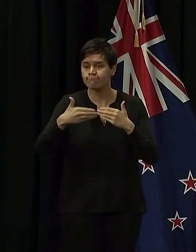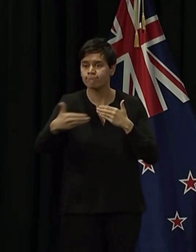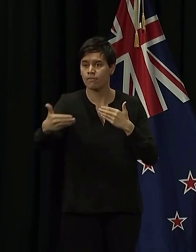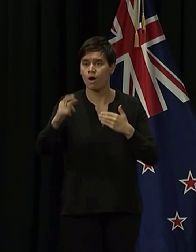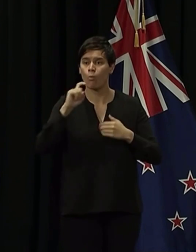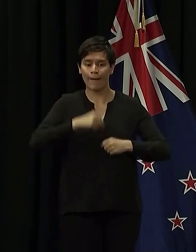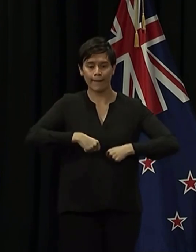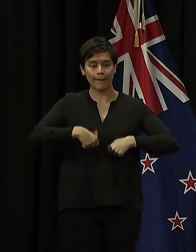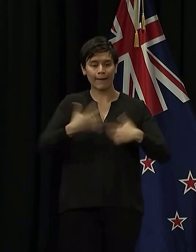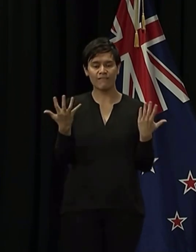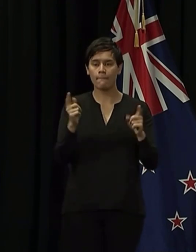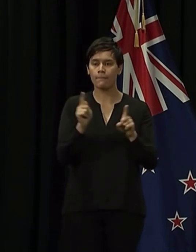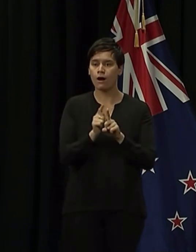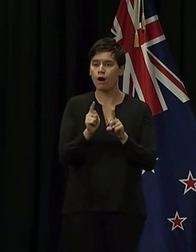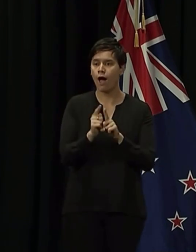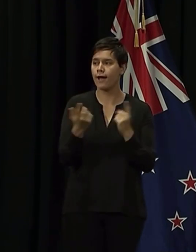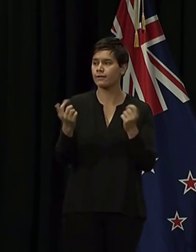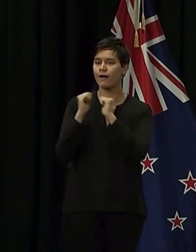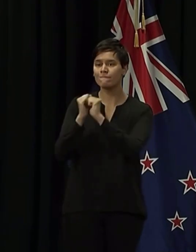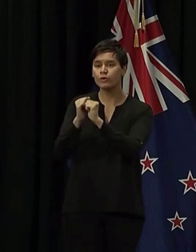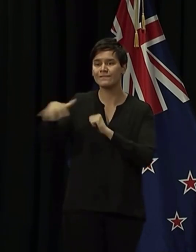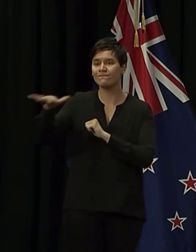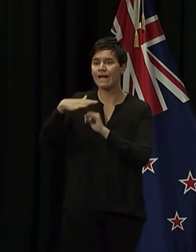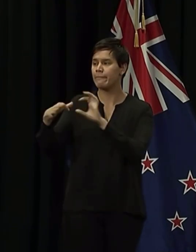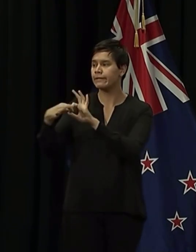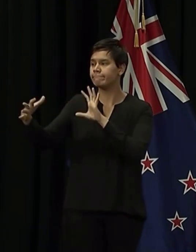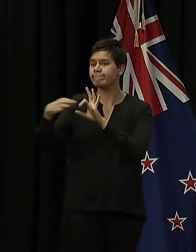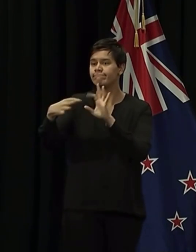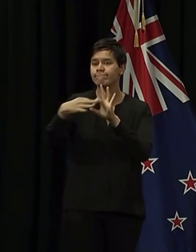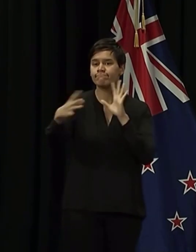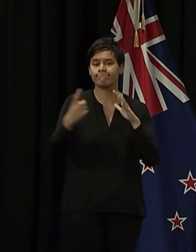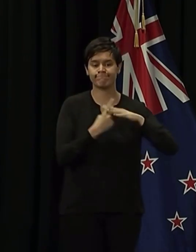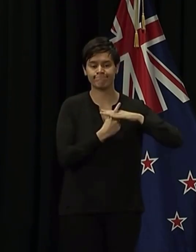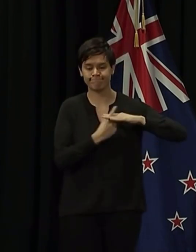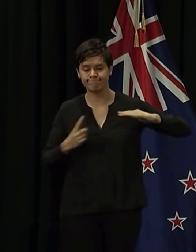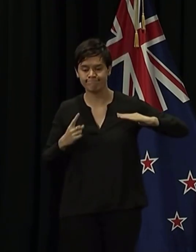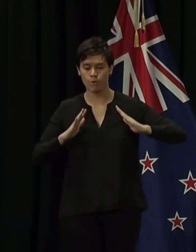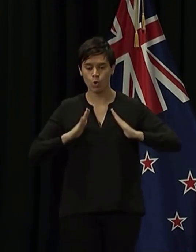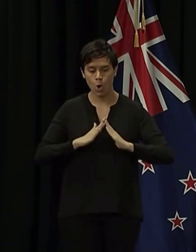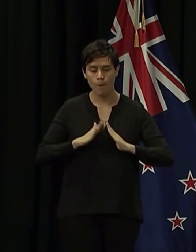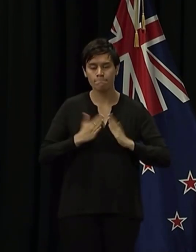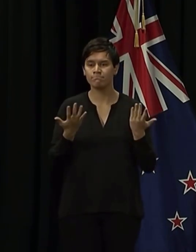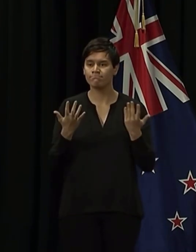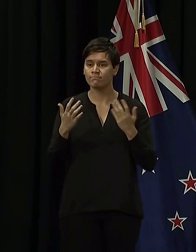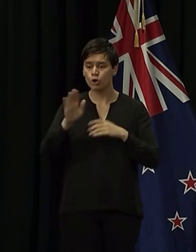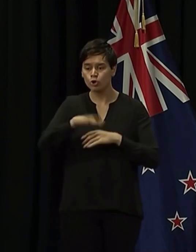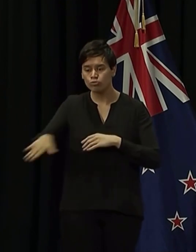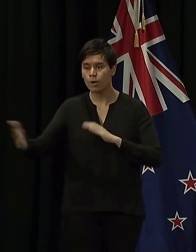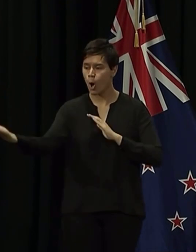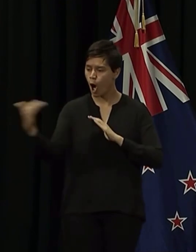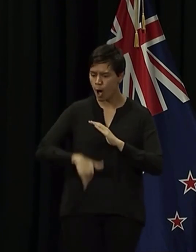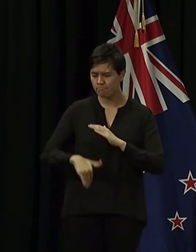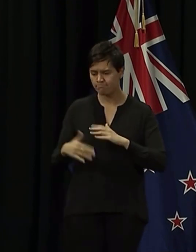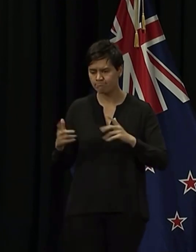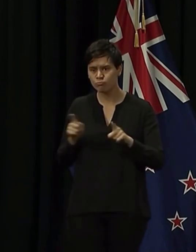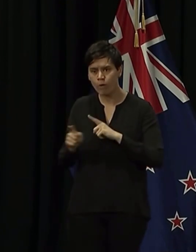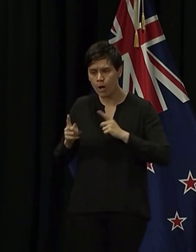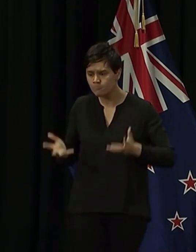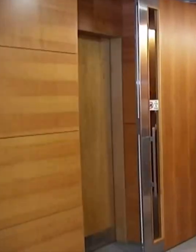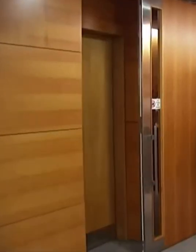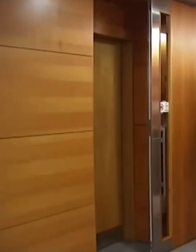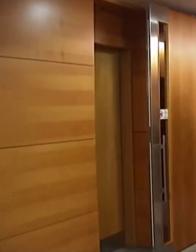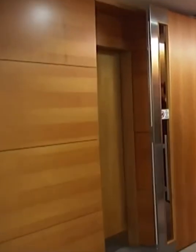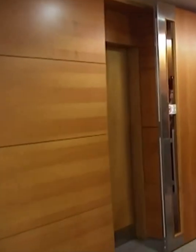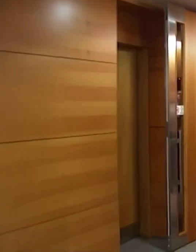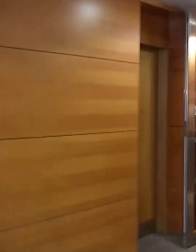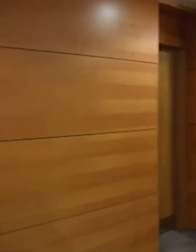with others, all of the isolation and difficult time entertaining children, it will literally save lives.